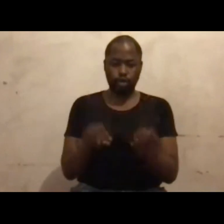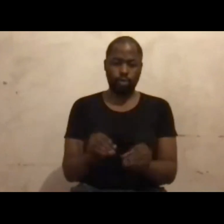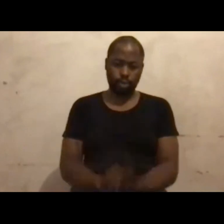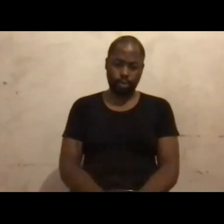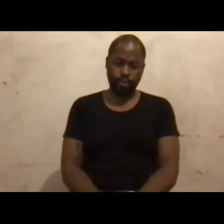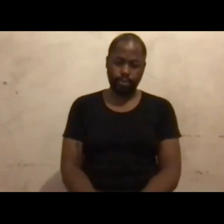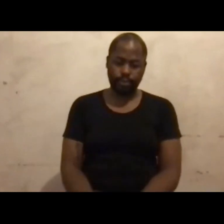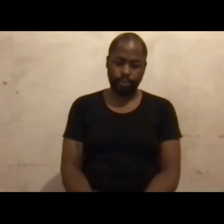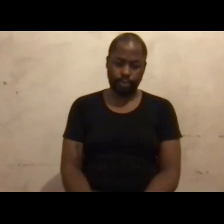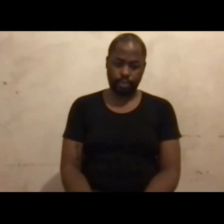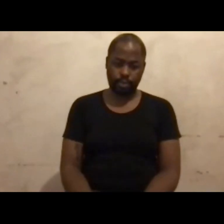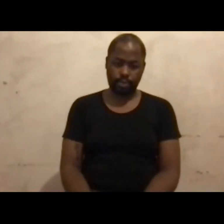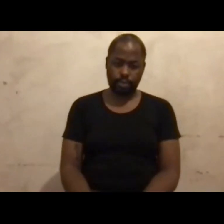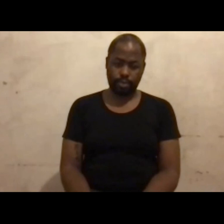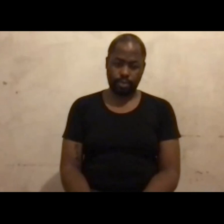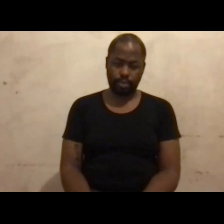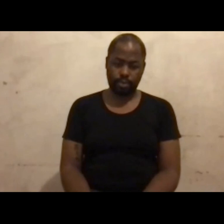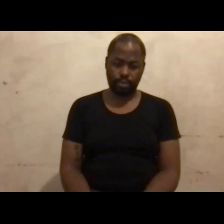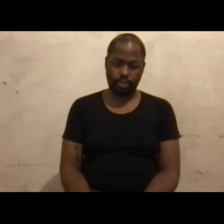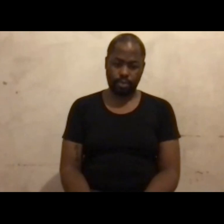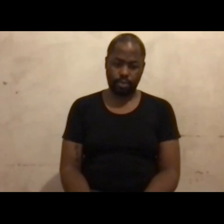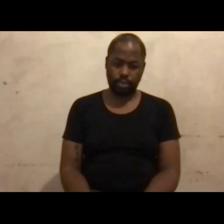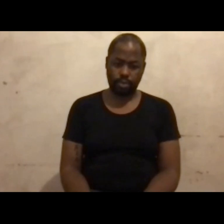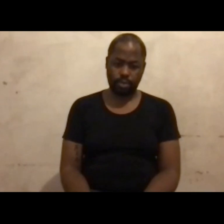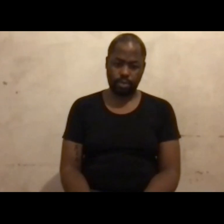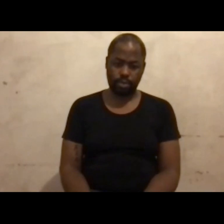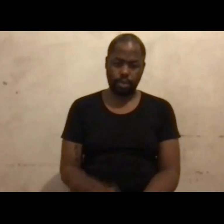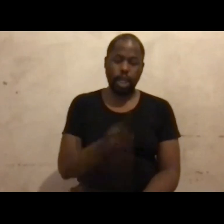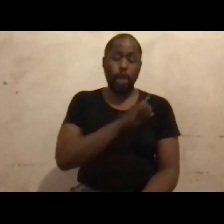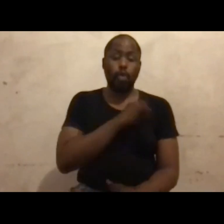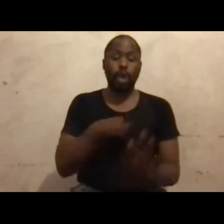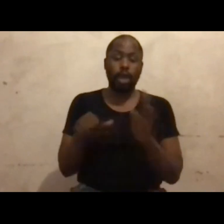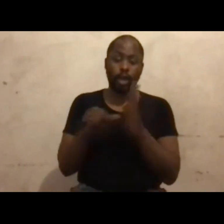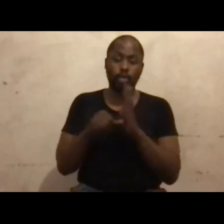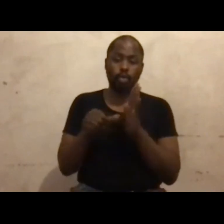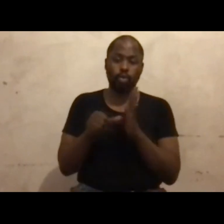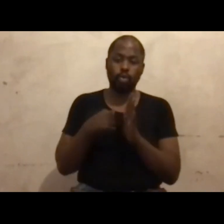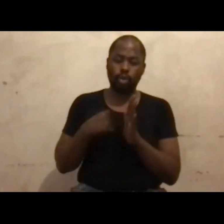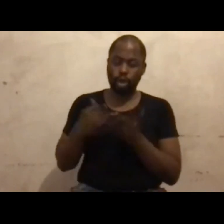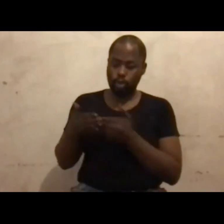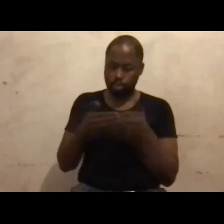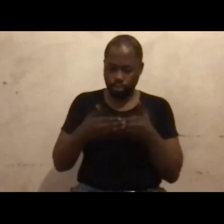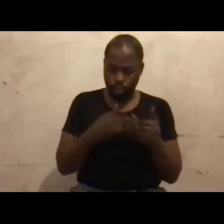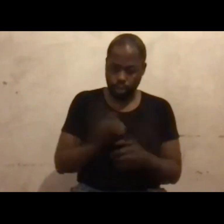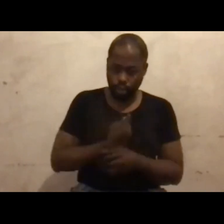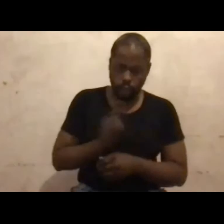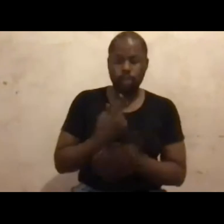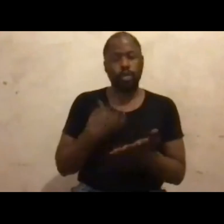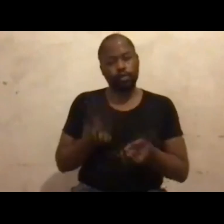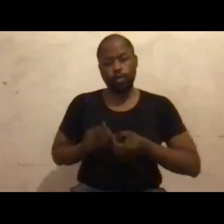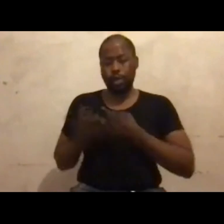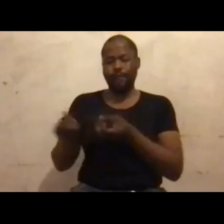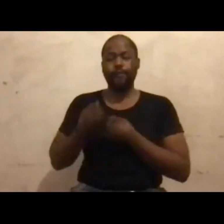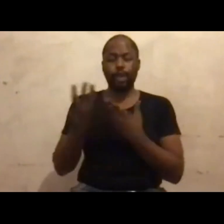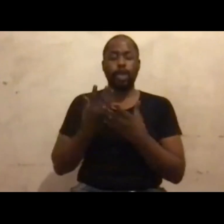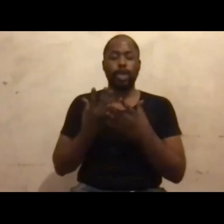stops. And that's why it's so important that that we nurture ourselves, that we feed our souls, that